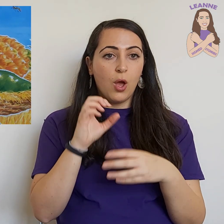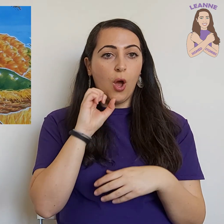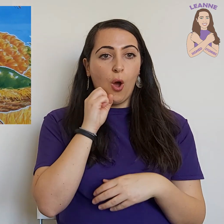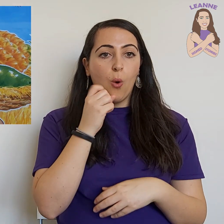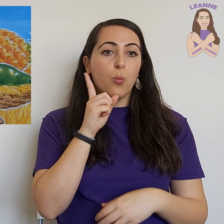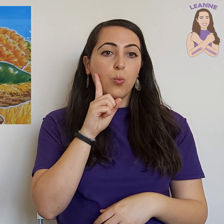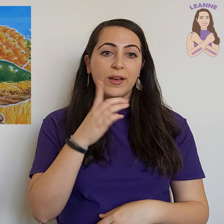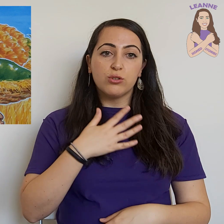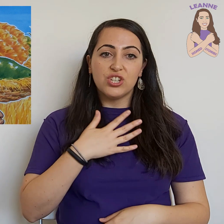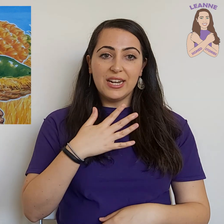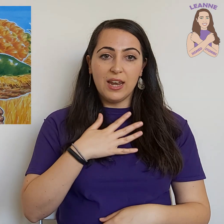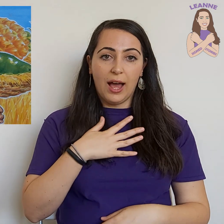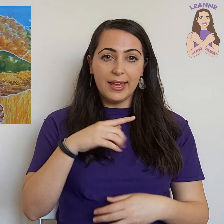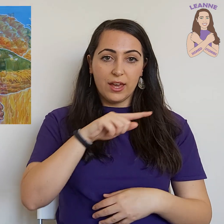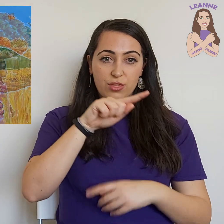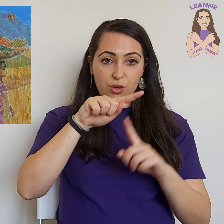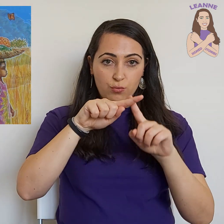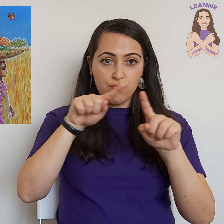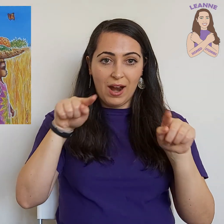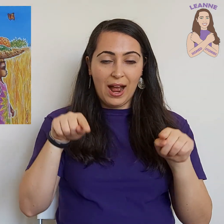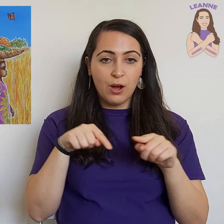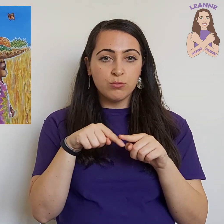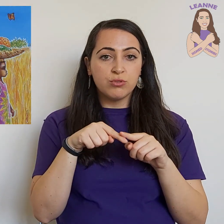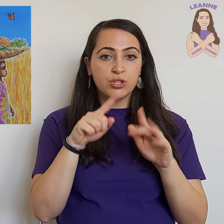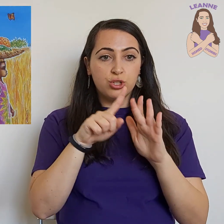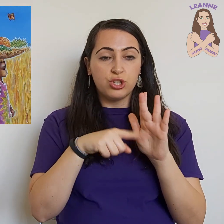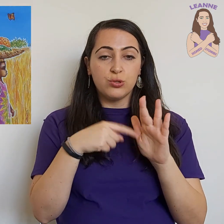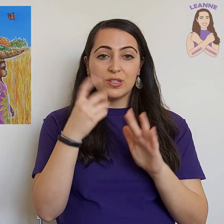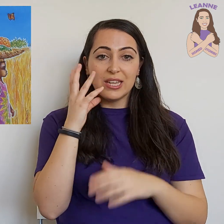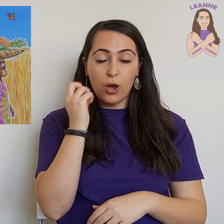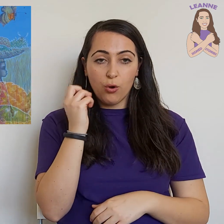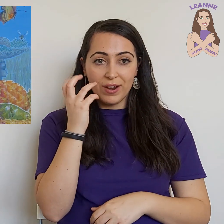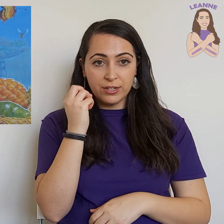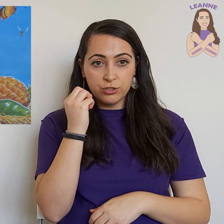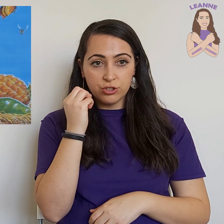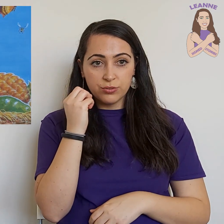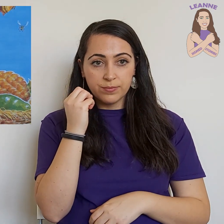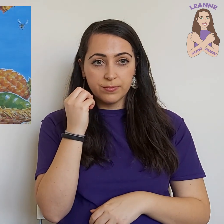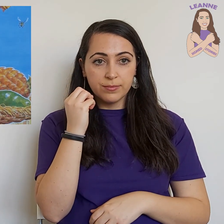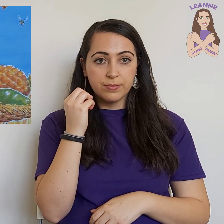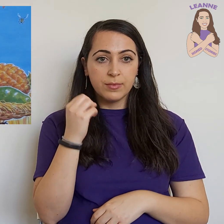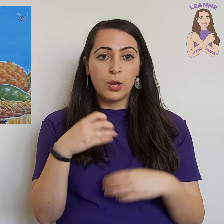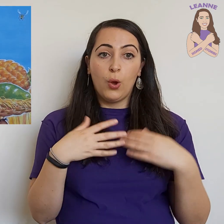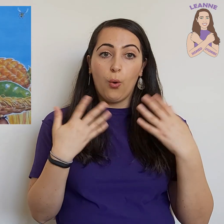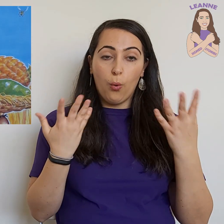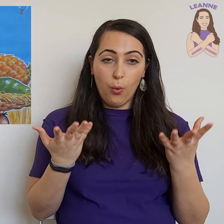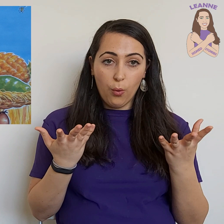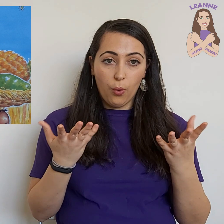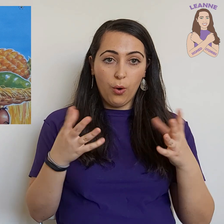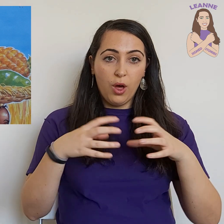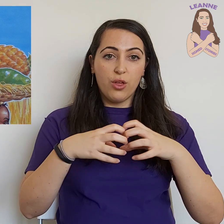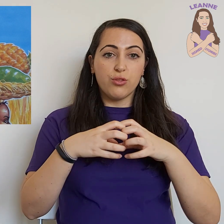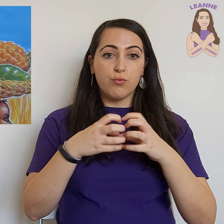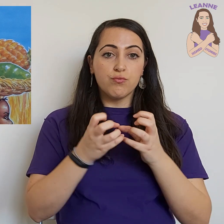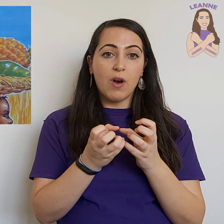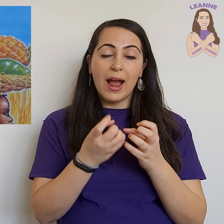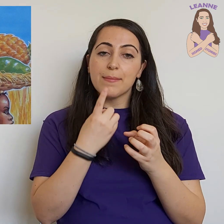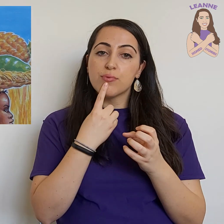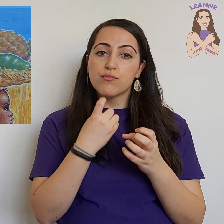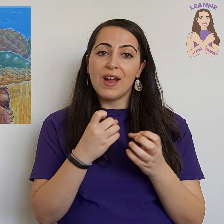Will she like the round juicy orange? Or the ripe red